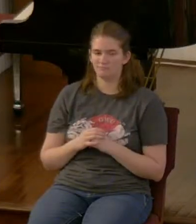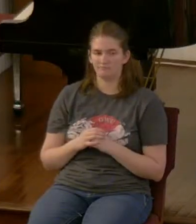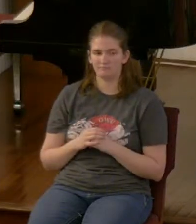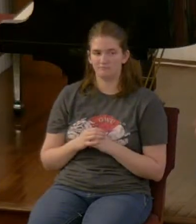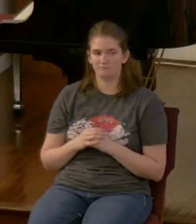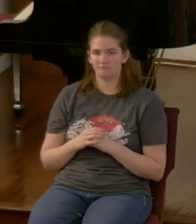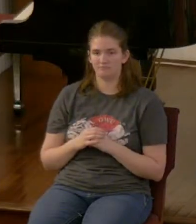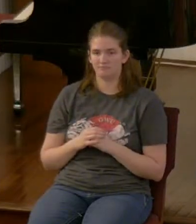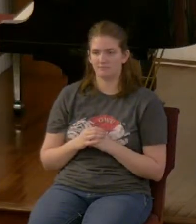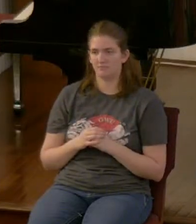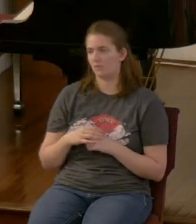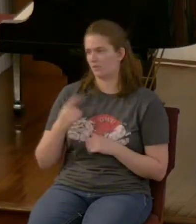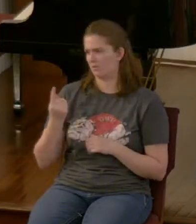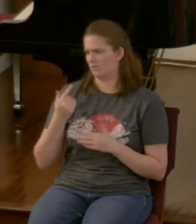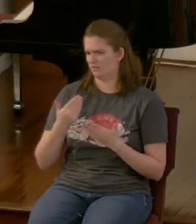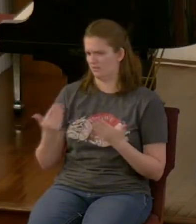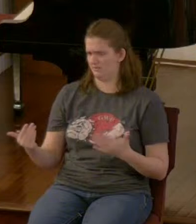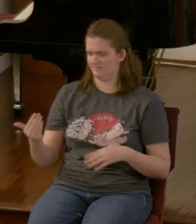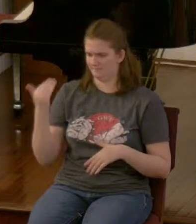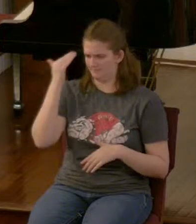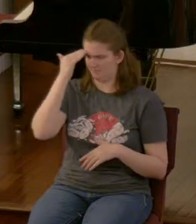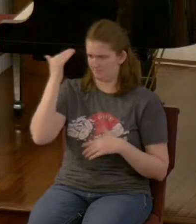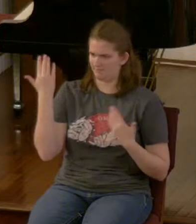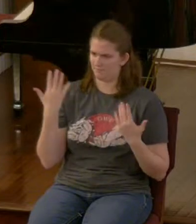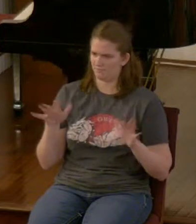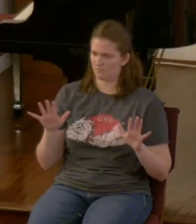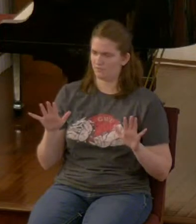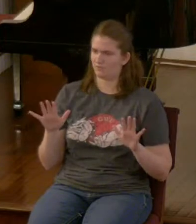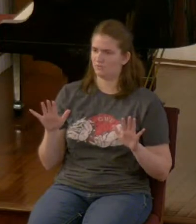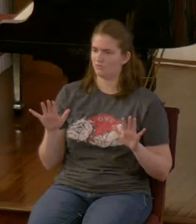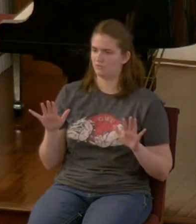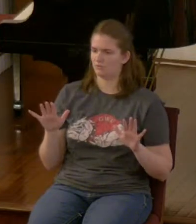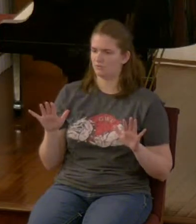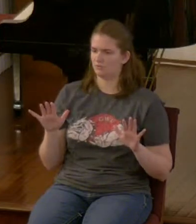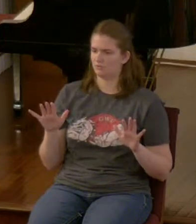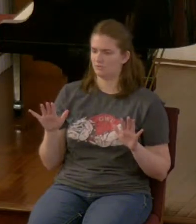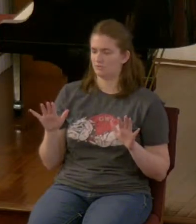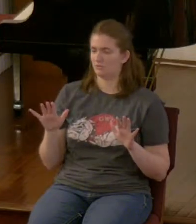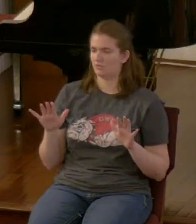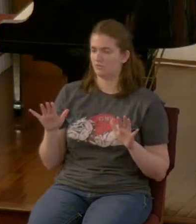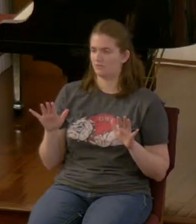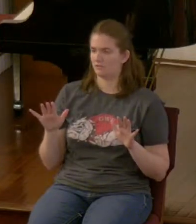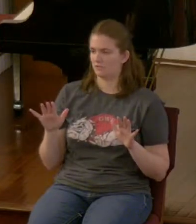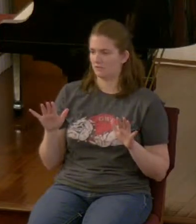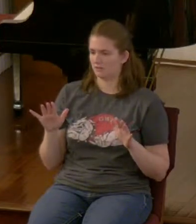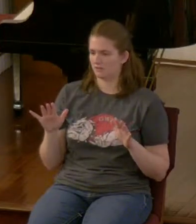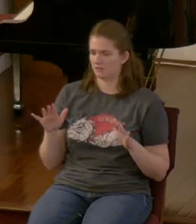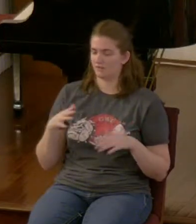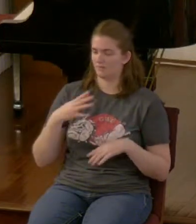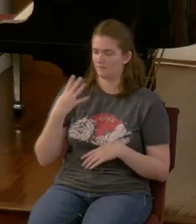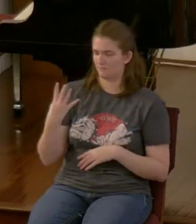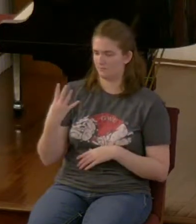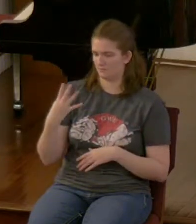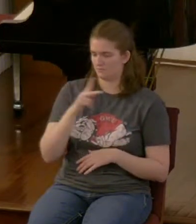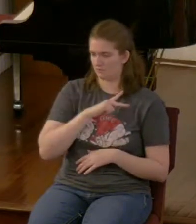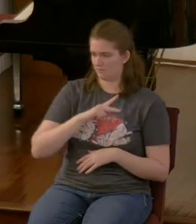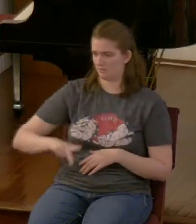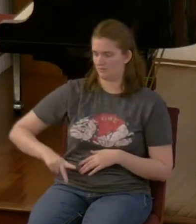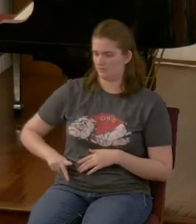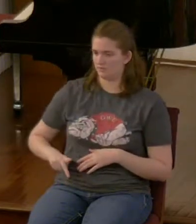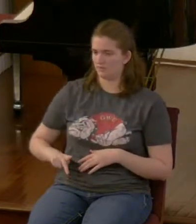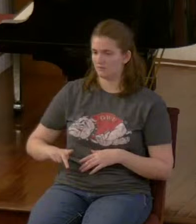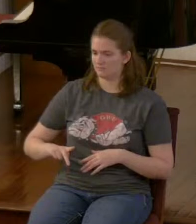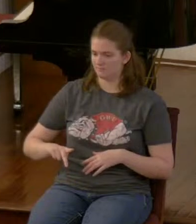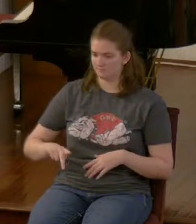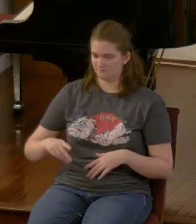but the one thing we know is that out of all of this these four kings they're going to